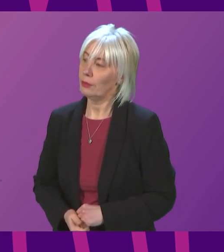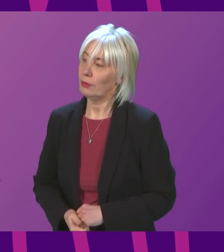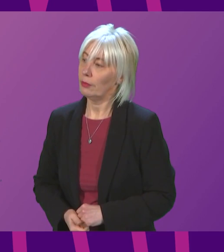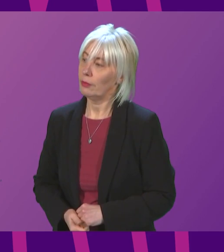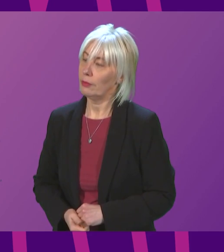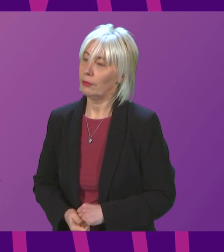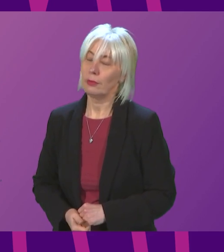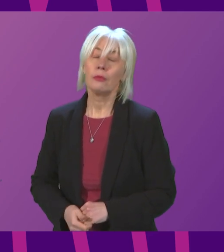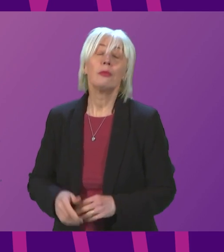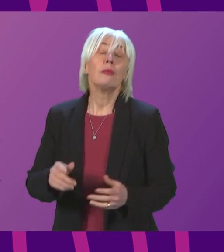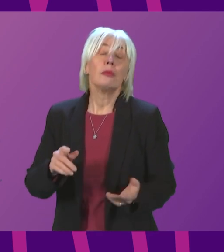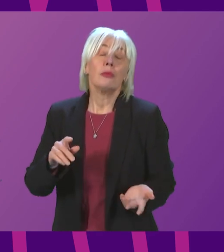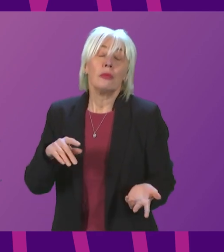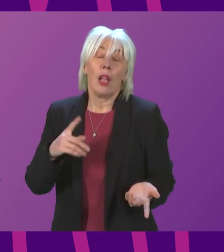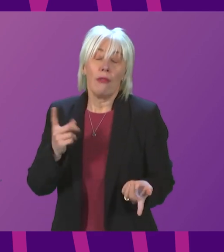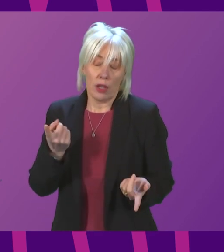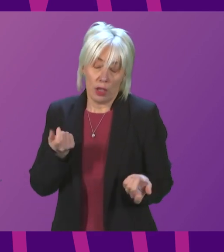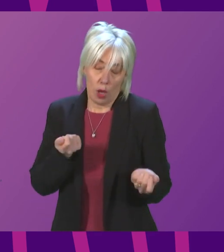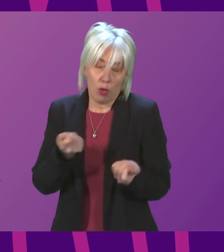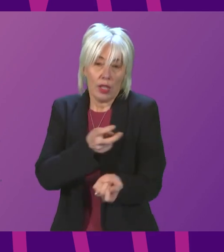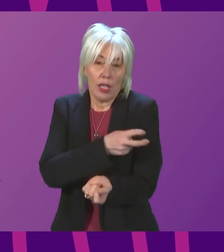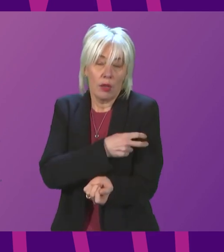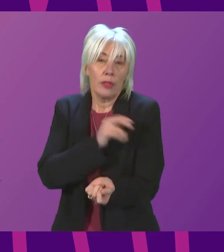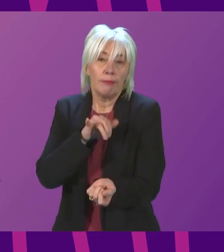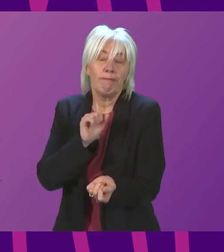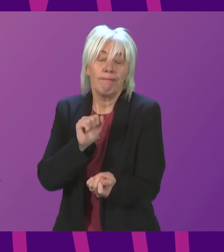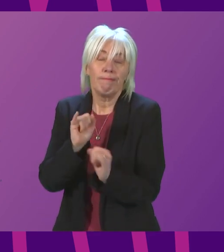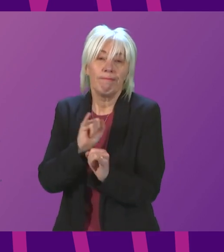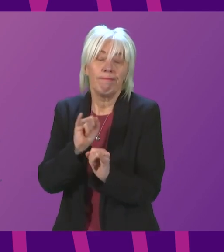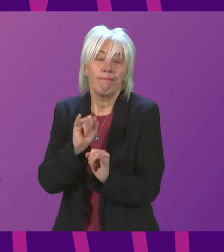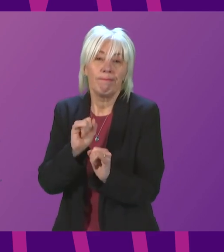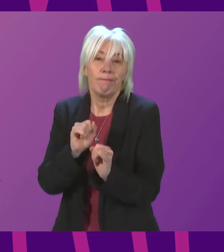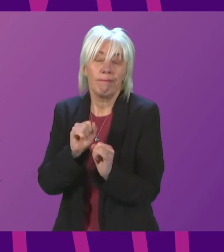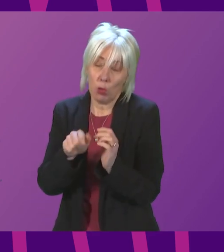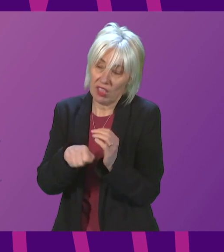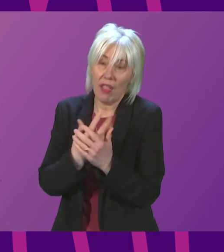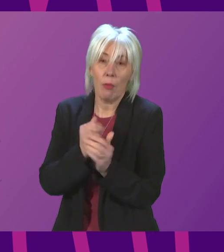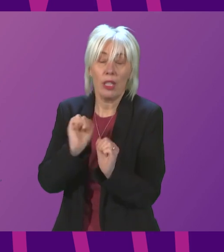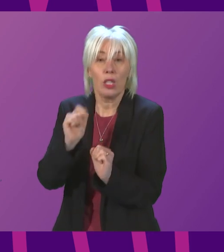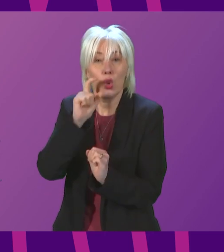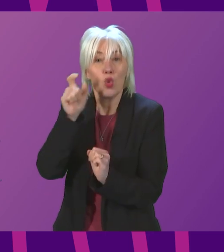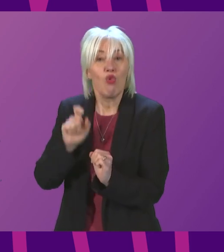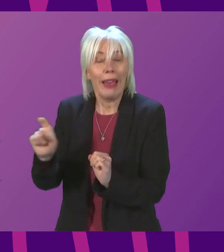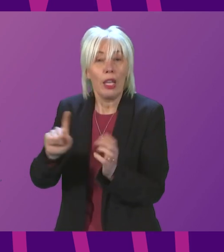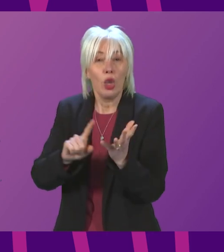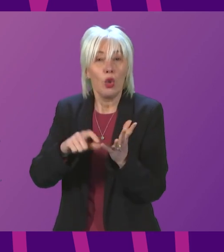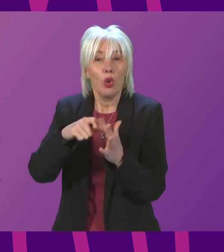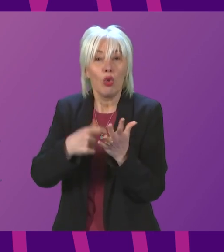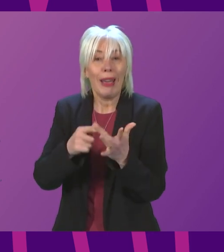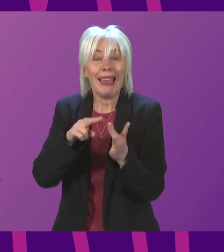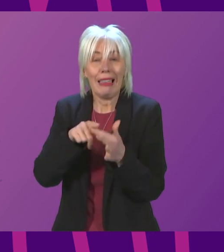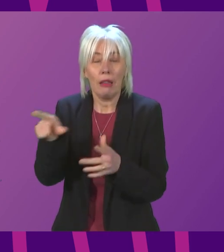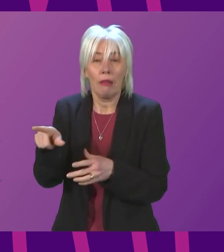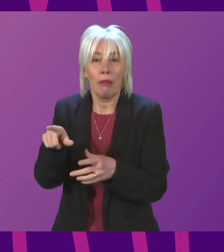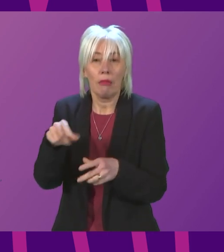Firstly, President, on the dreadful developments in Ukraine, the actions of Putin are